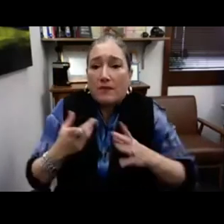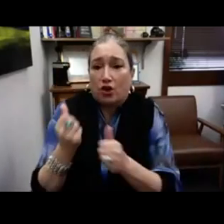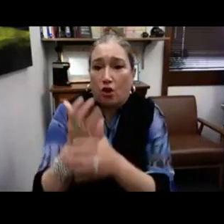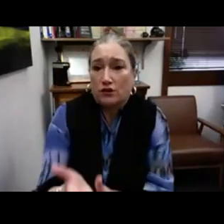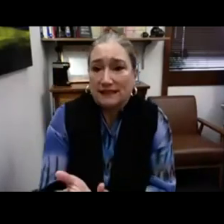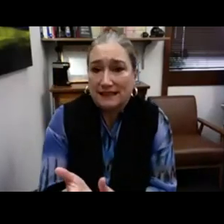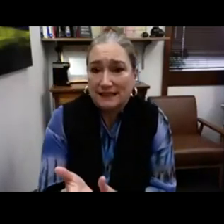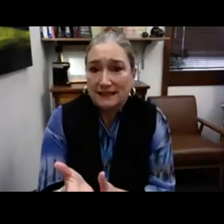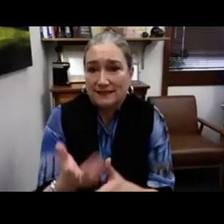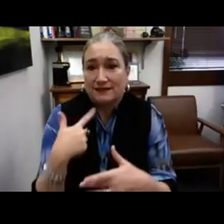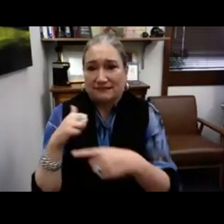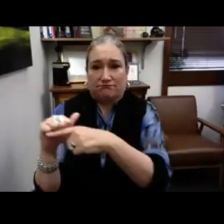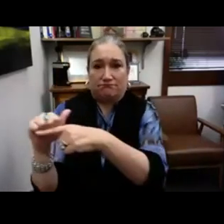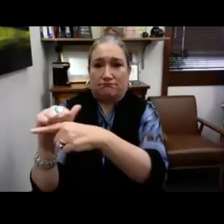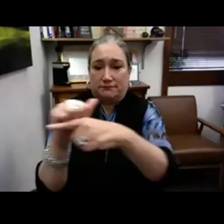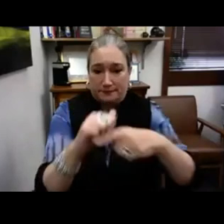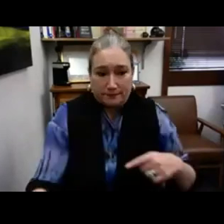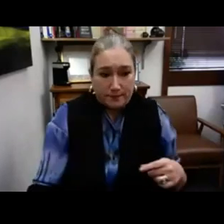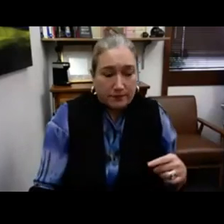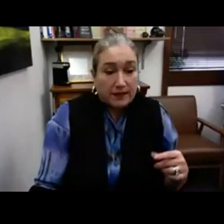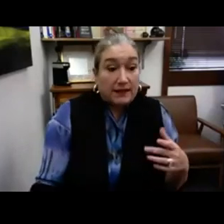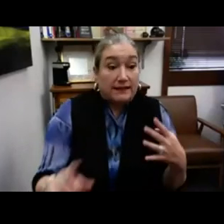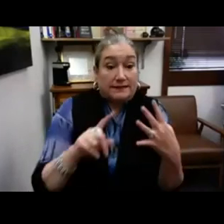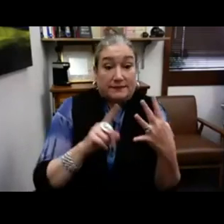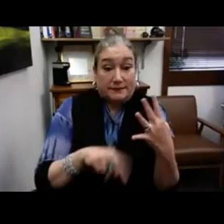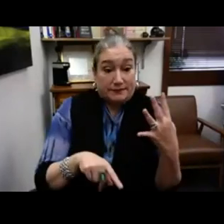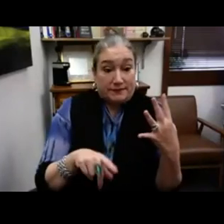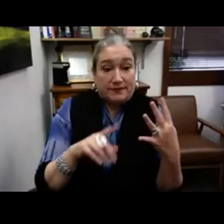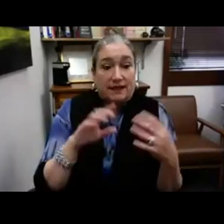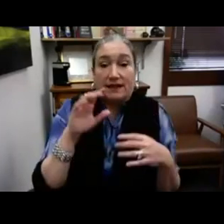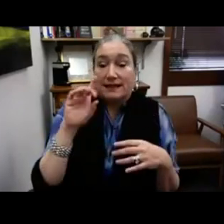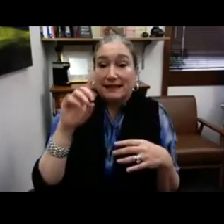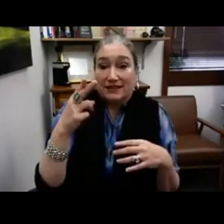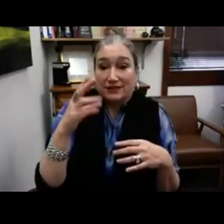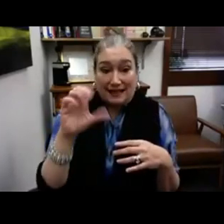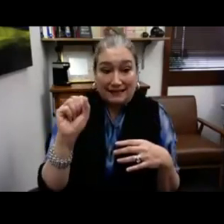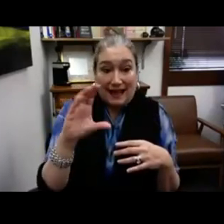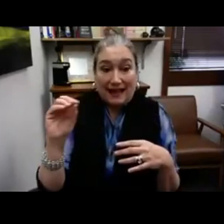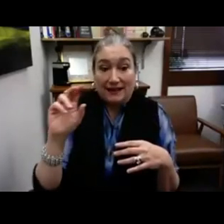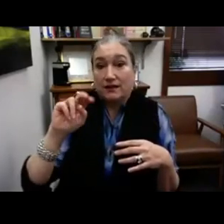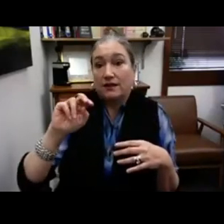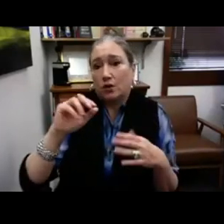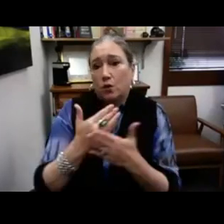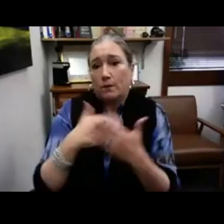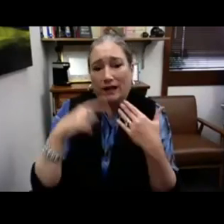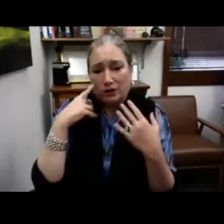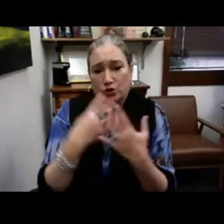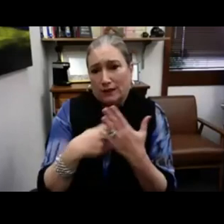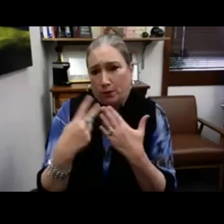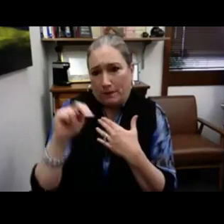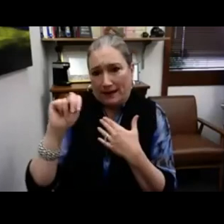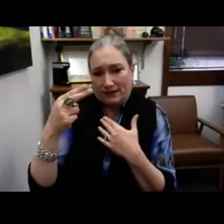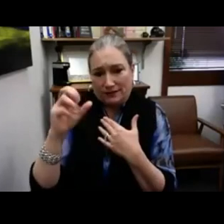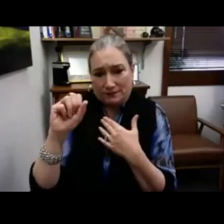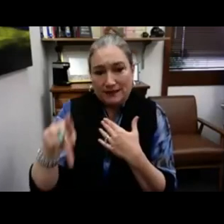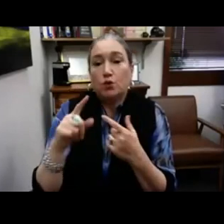idea about DCCW or the harm that they're causing. Last one here is DHCS